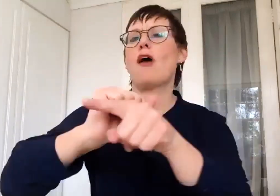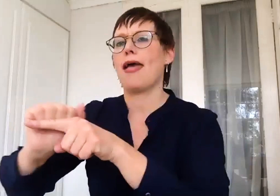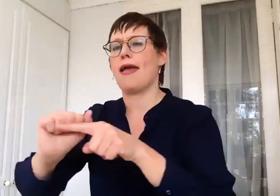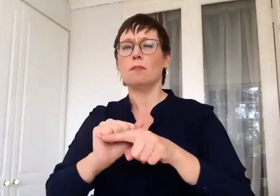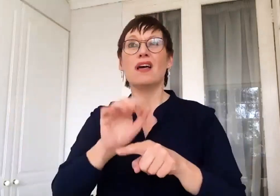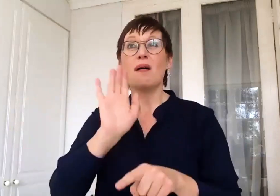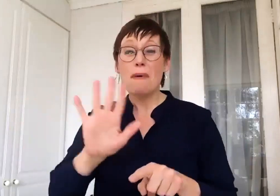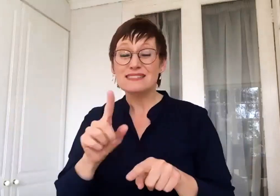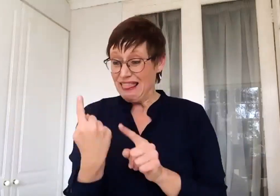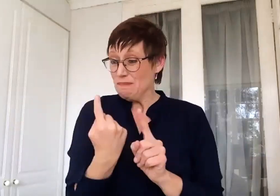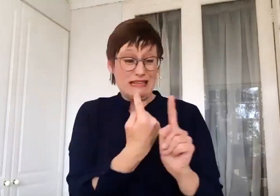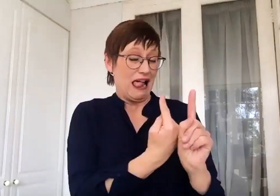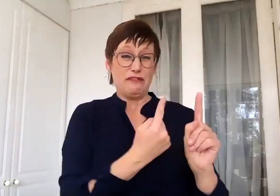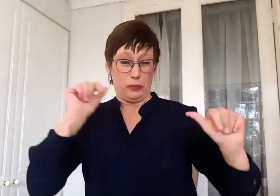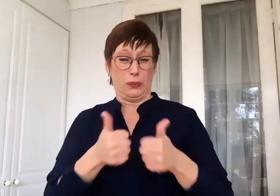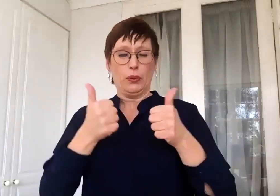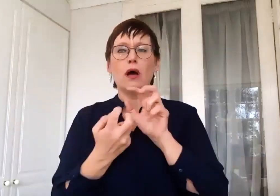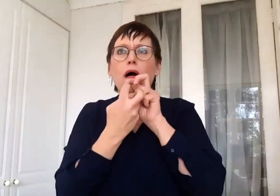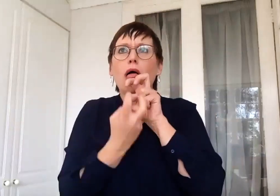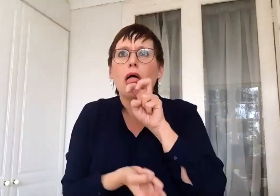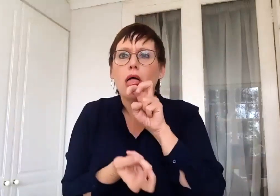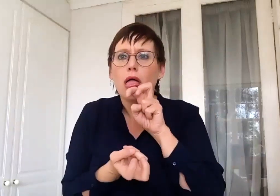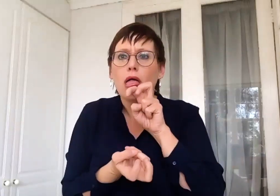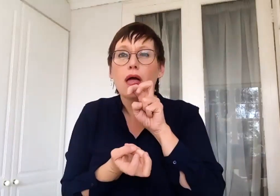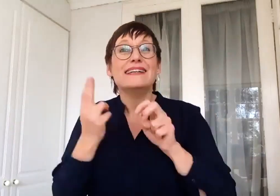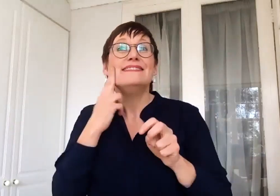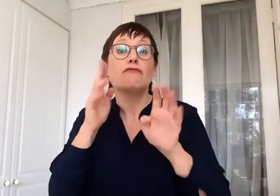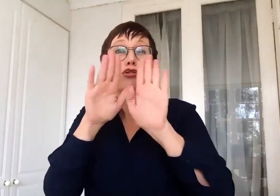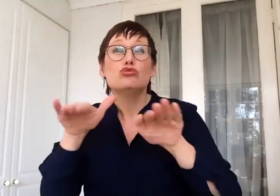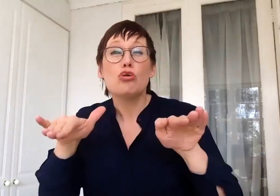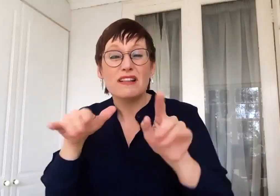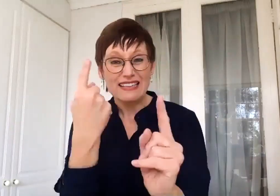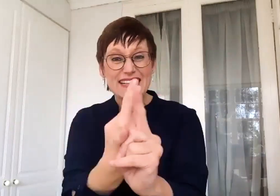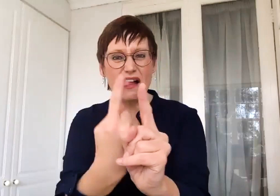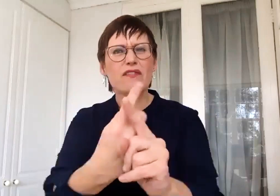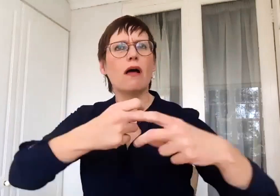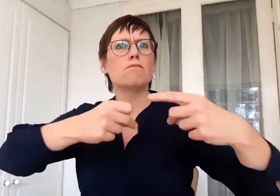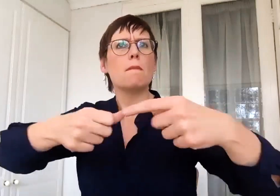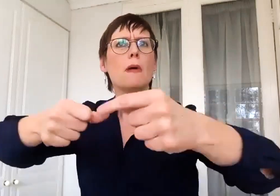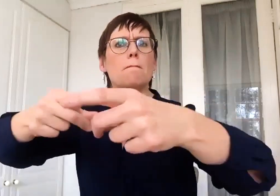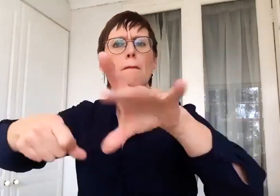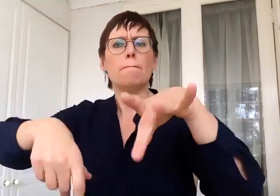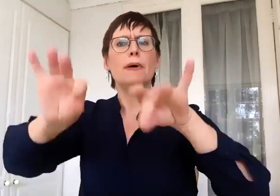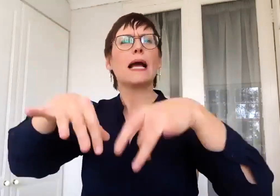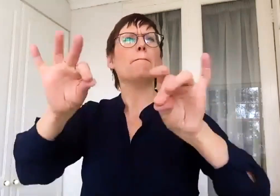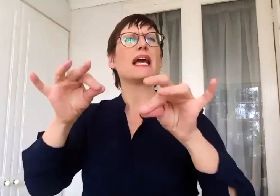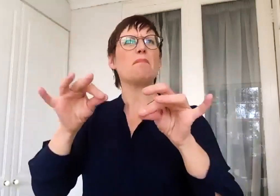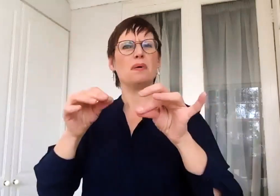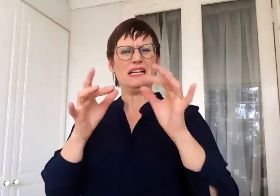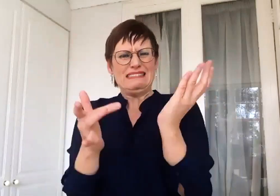ability of deaf children to understand really complex aspects of film and theoretical